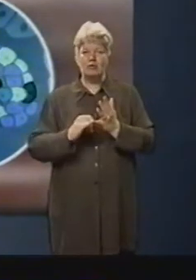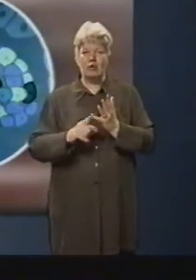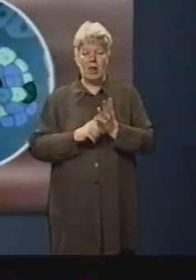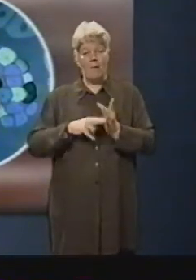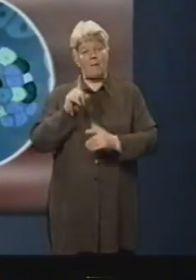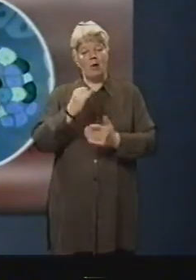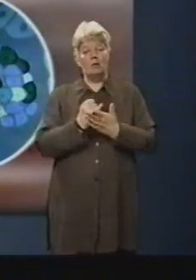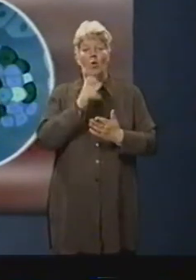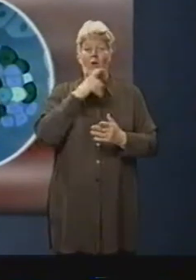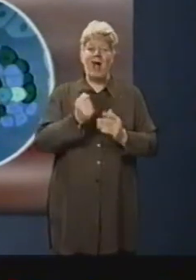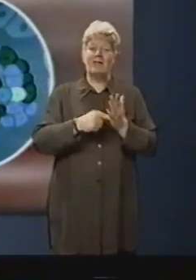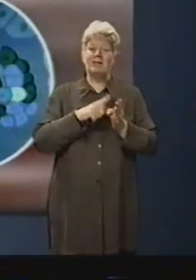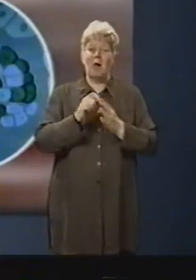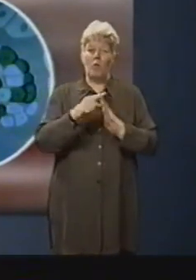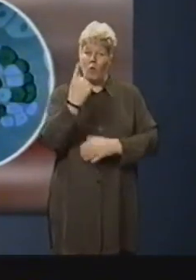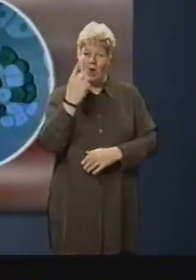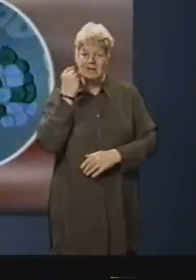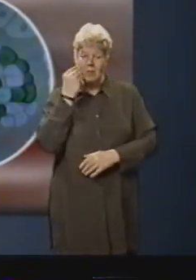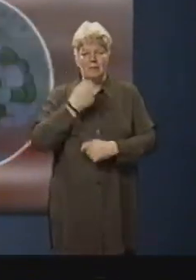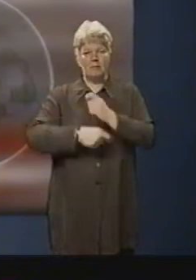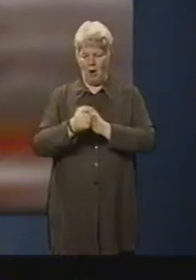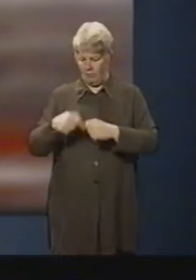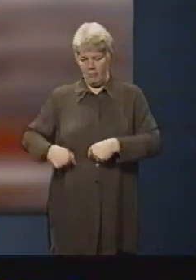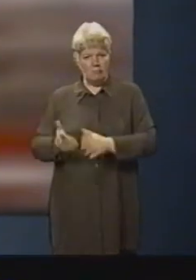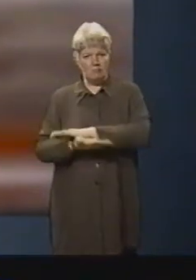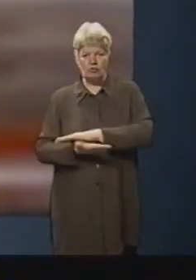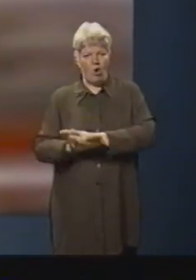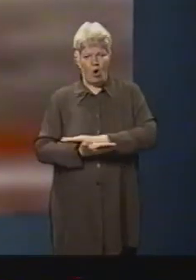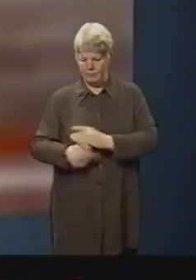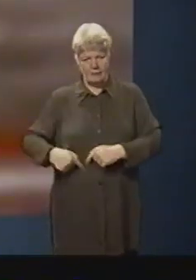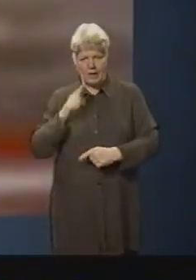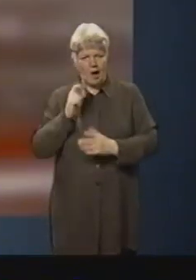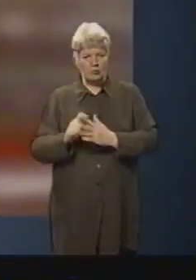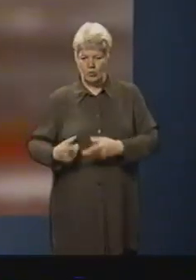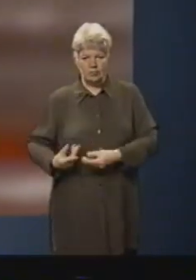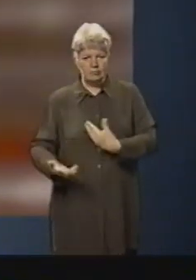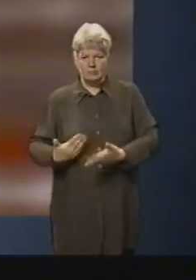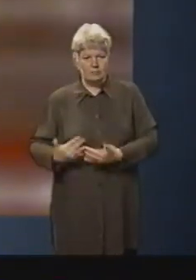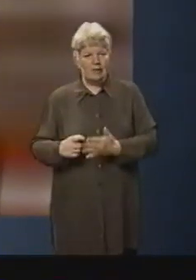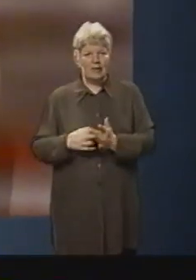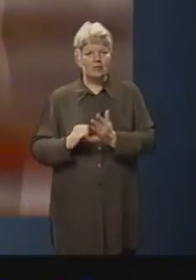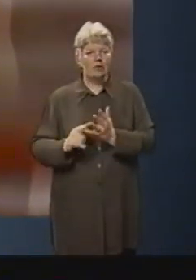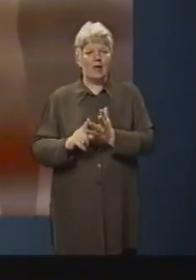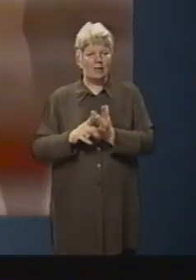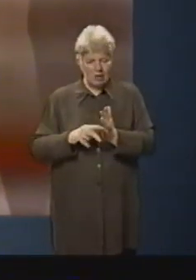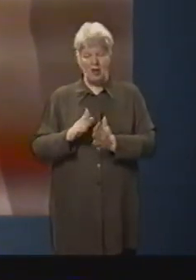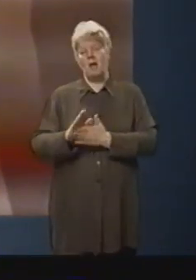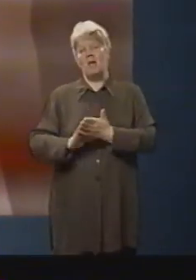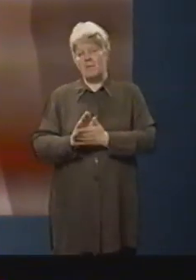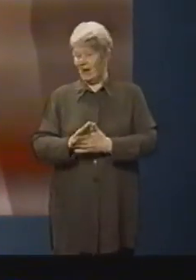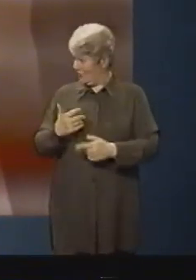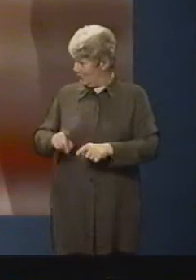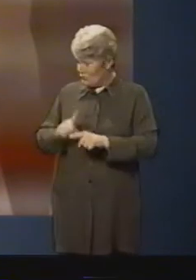destroyed by the body's own immune system. In the past, attempts have been made to restart the pancreas, but they've been unsuccessful.